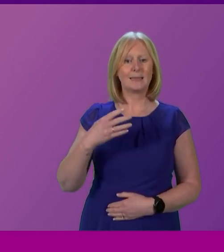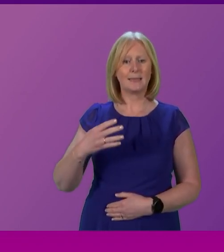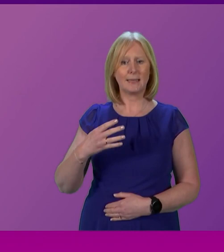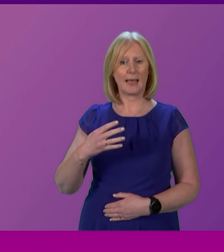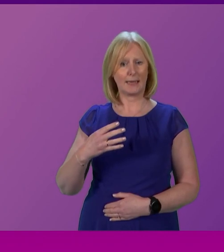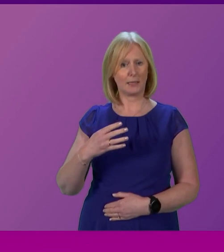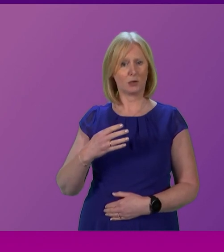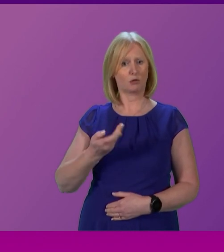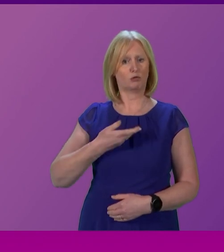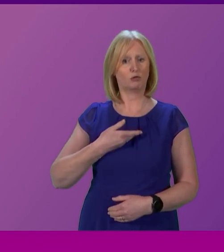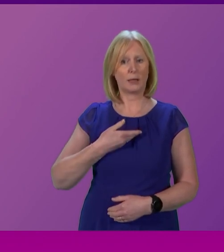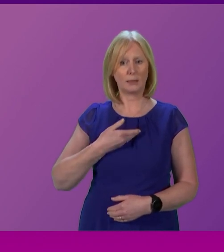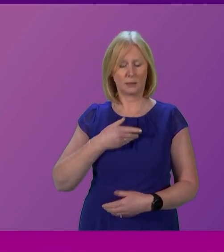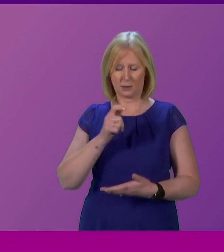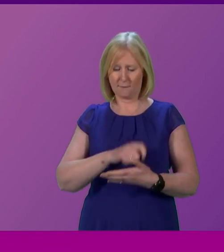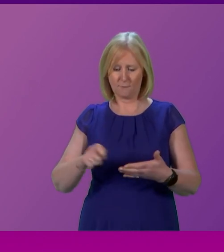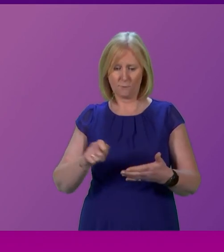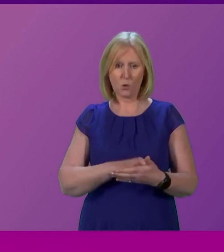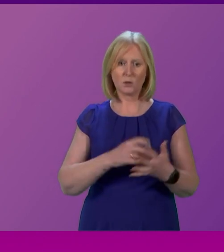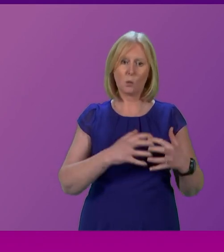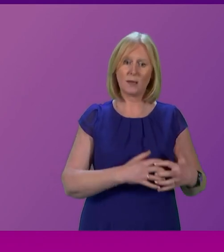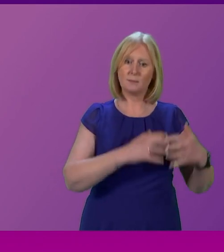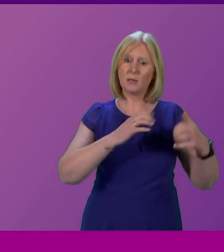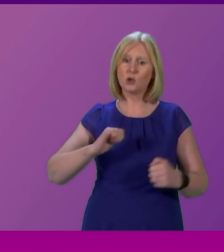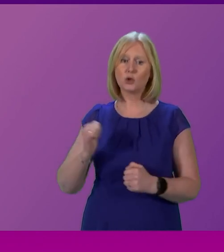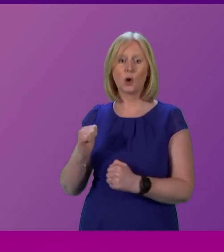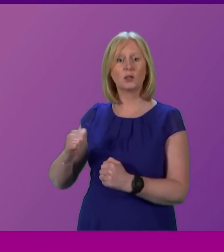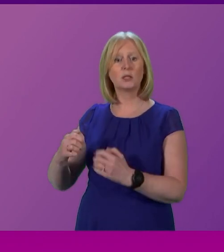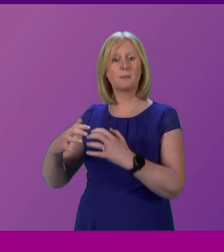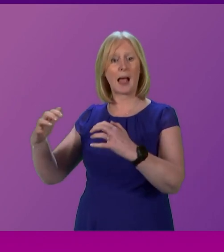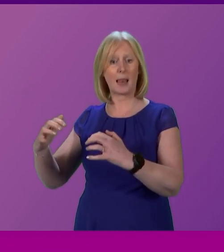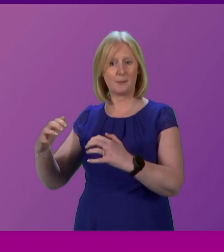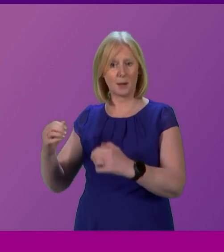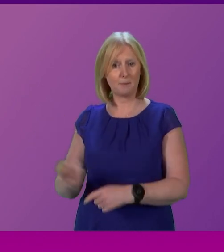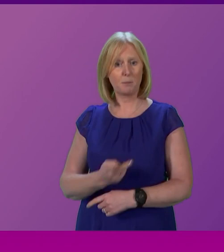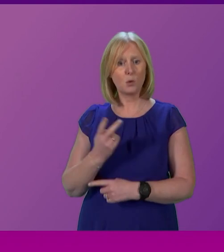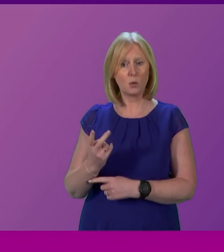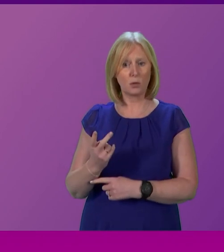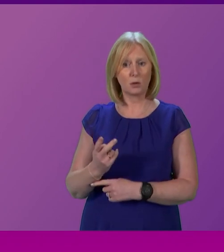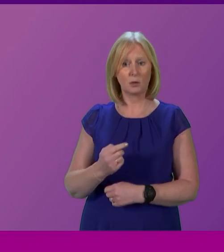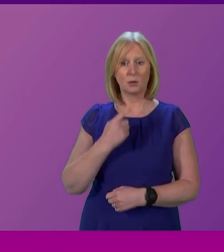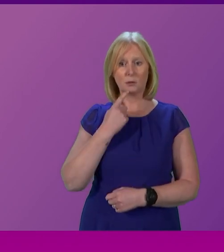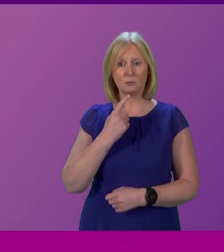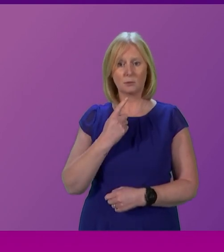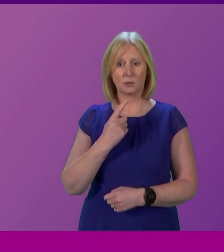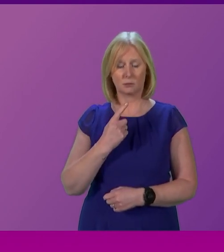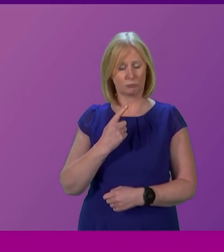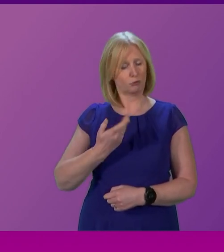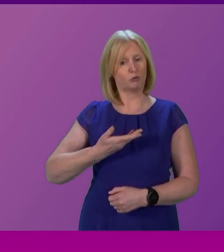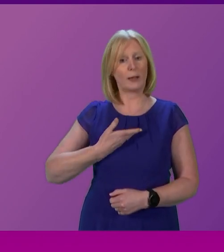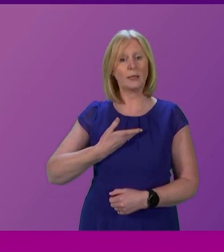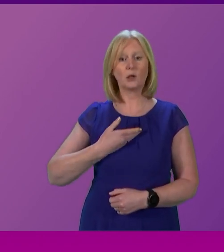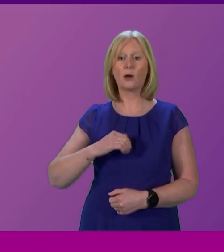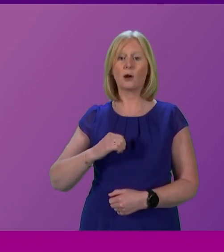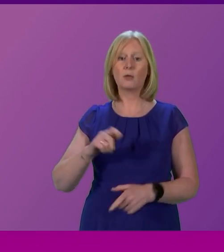of right, again endorsed in votes of both Westminster and Scottish Parliament on a cross-party basis, which affirmed the sovereign right of the Scottish